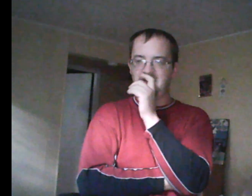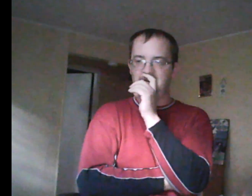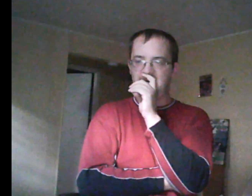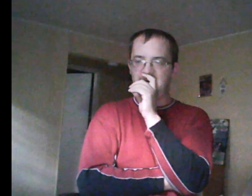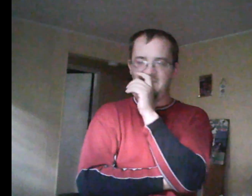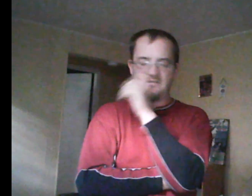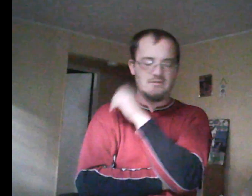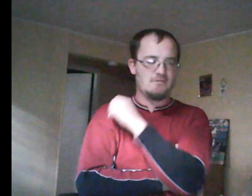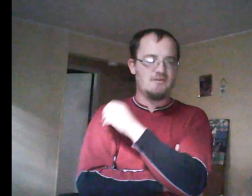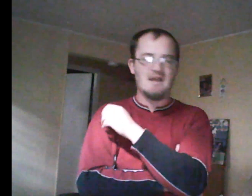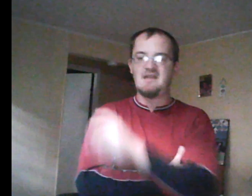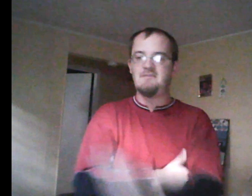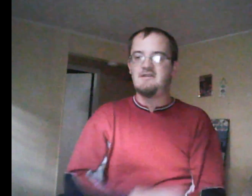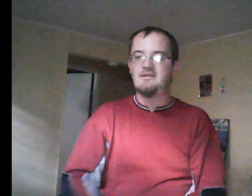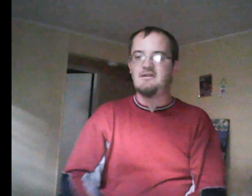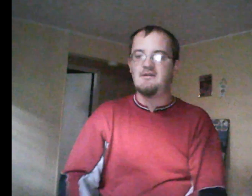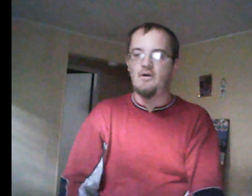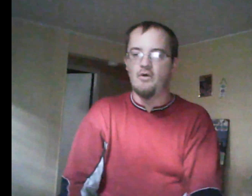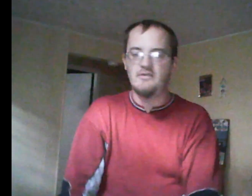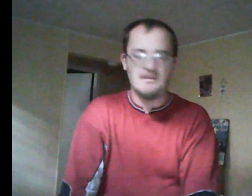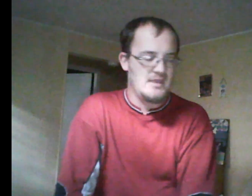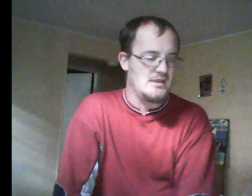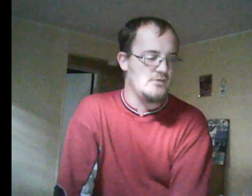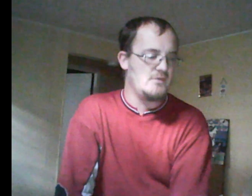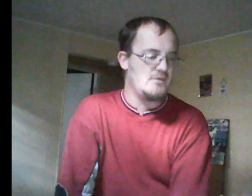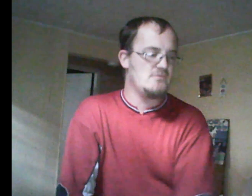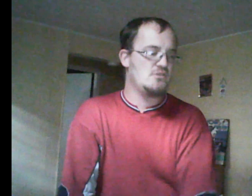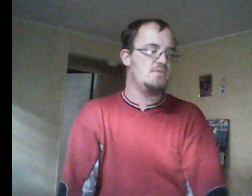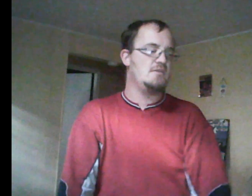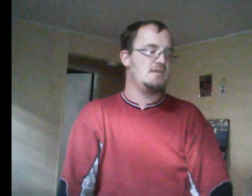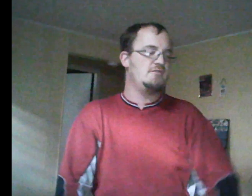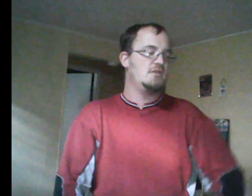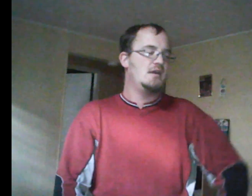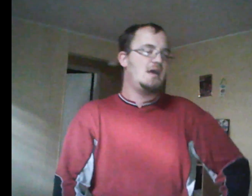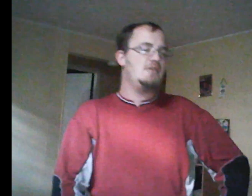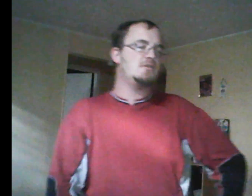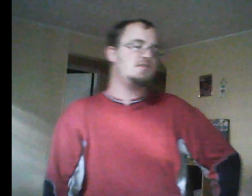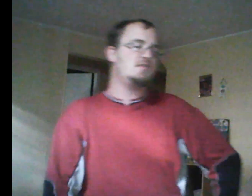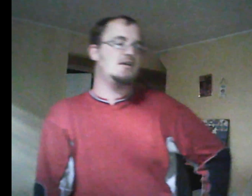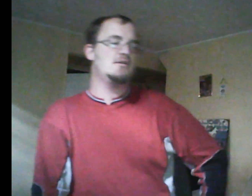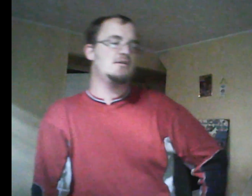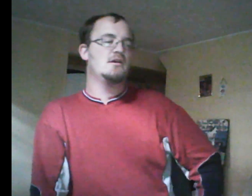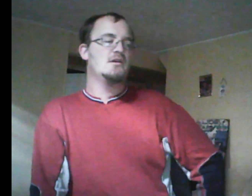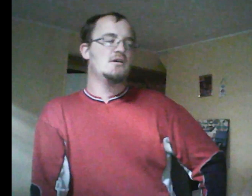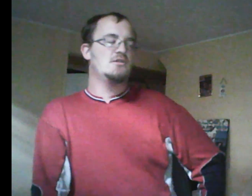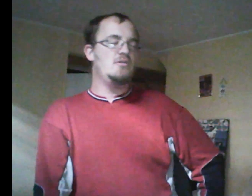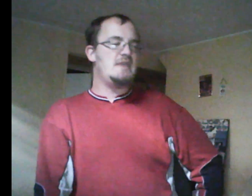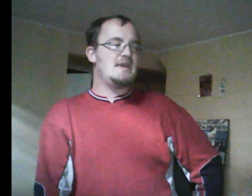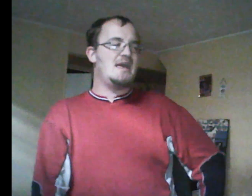principal team of Heather, Sinclair, Toby, and Rick. Of course, Toby and Rick kiss Emma part of the kissing bet. While